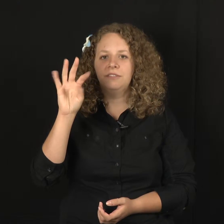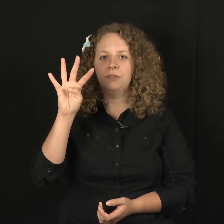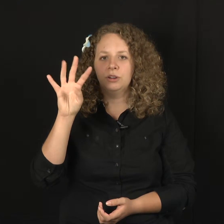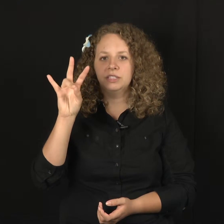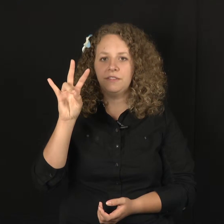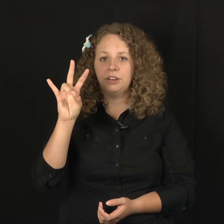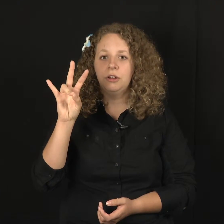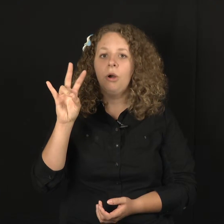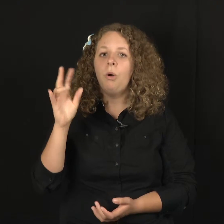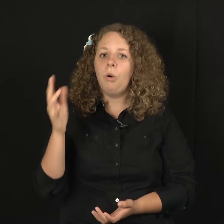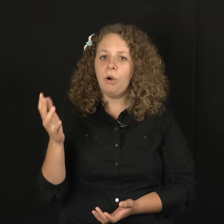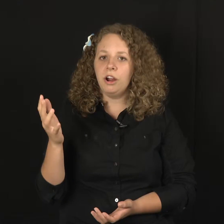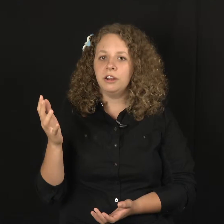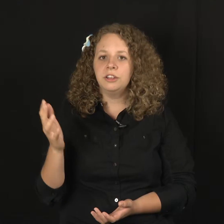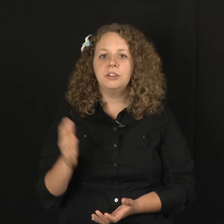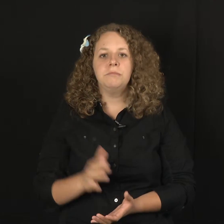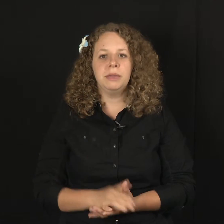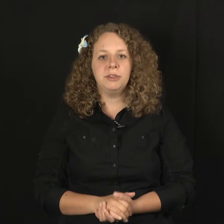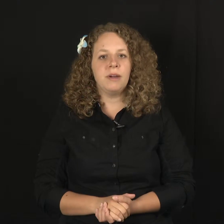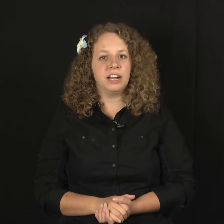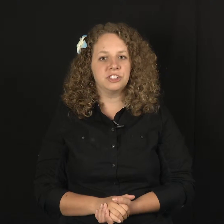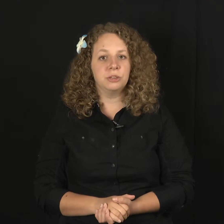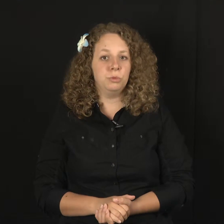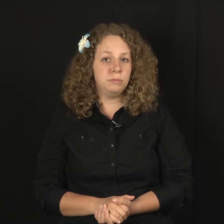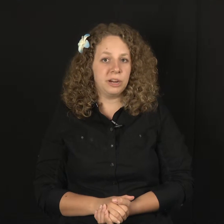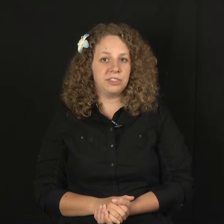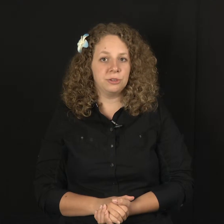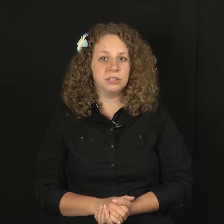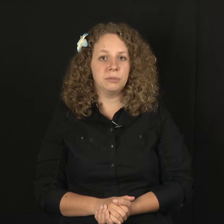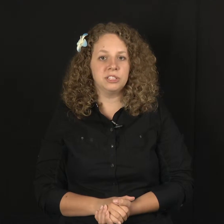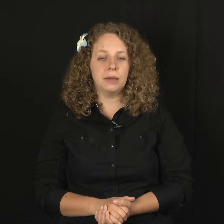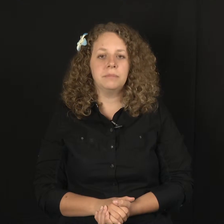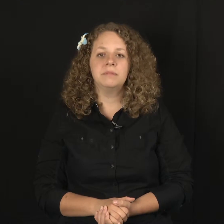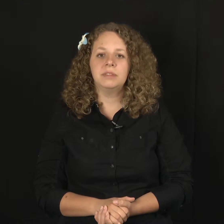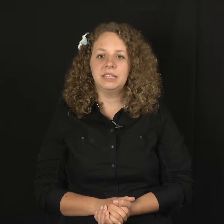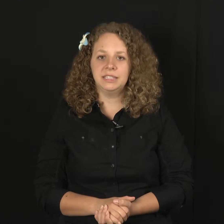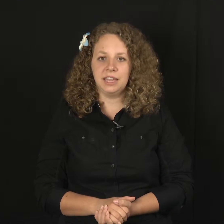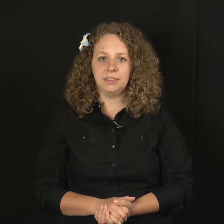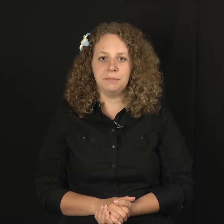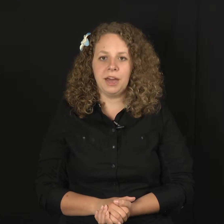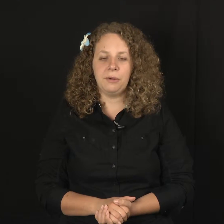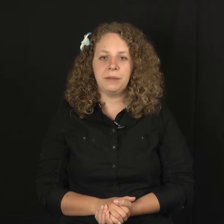022183947. Or, maybe you actually would break those numbers up and sign them that way.